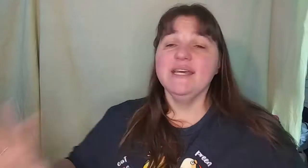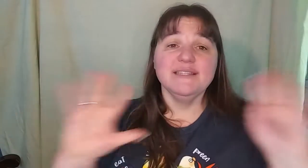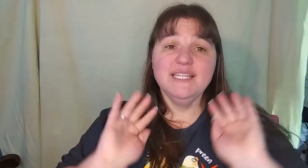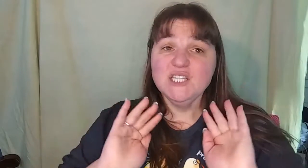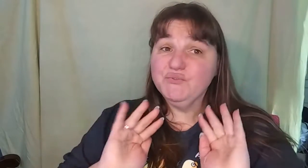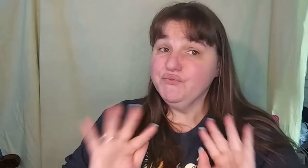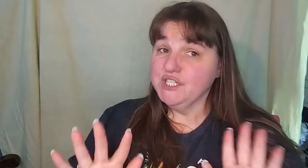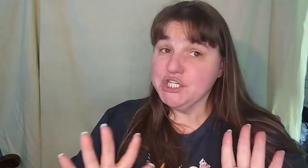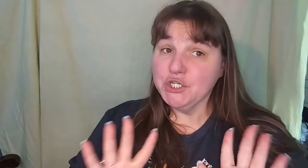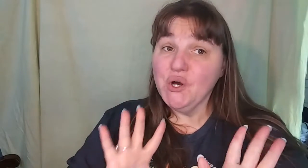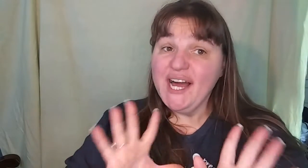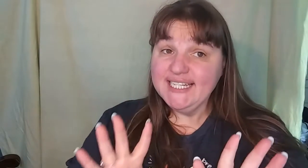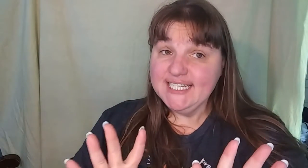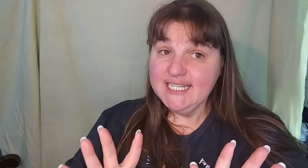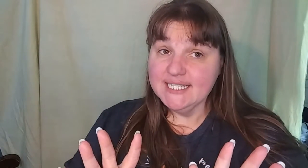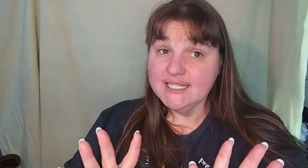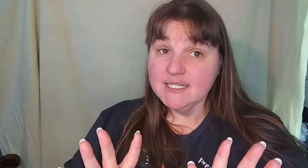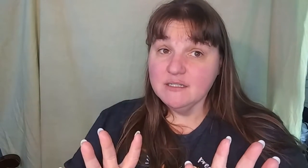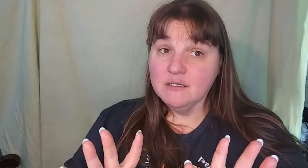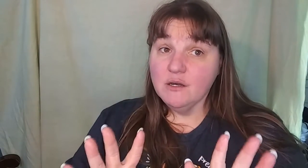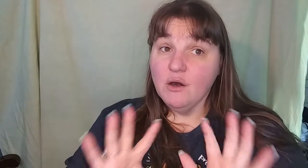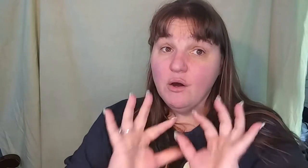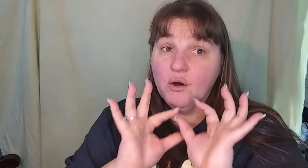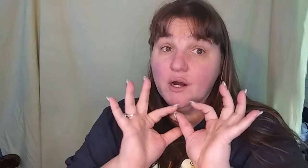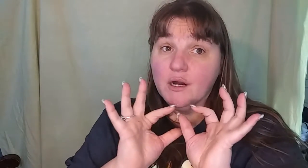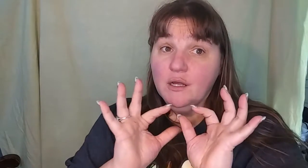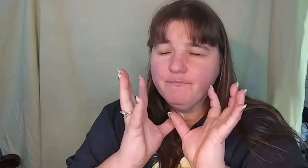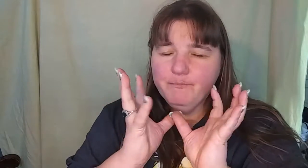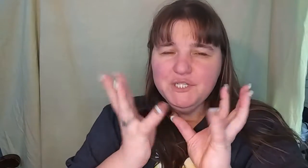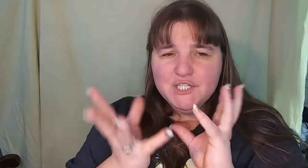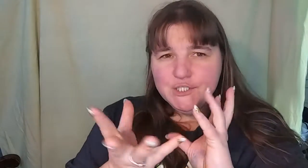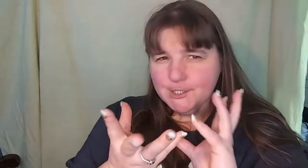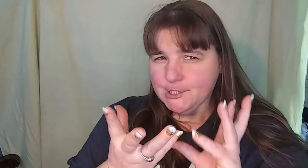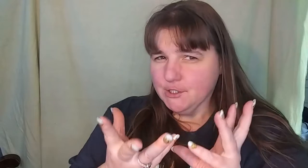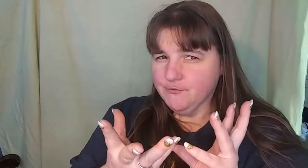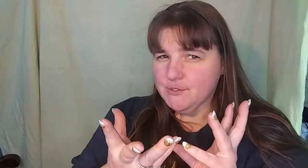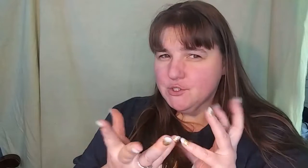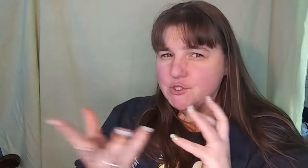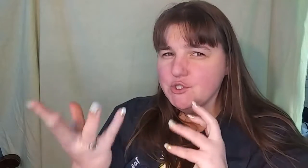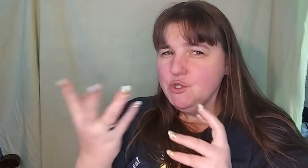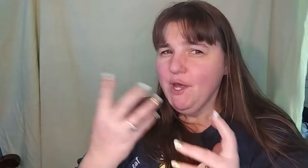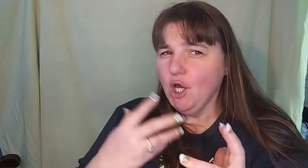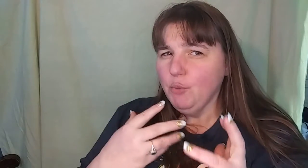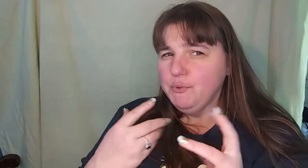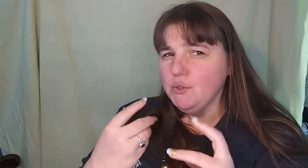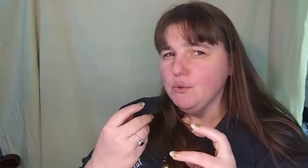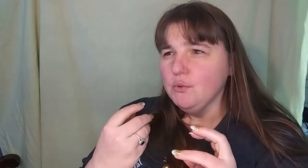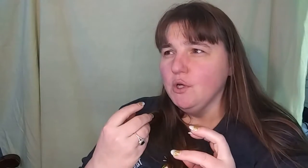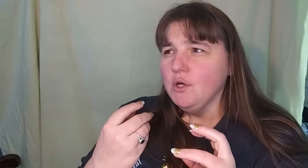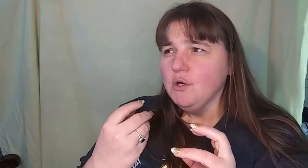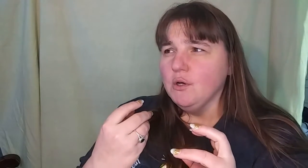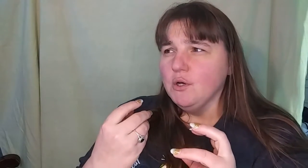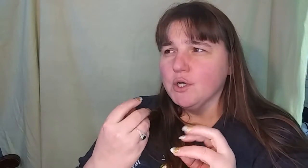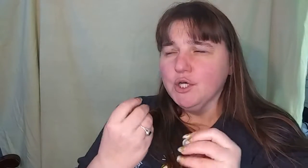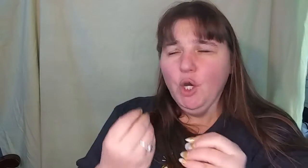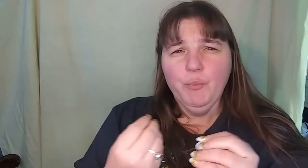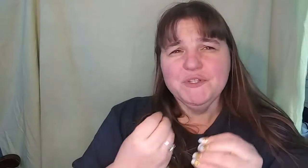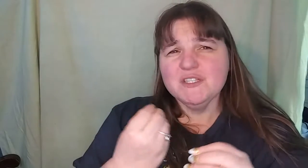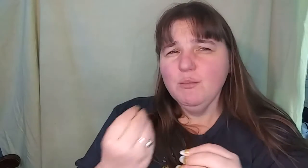These fictional ideas are put to the surface to help you cope with some